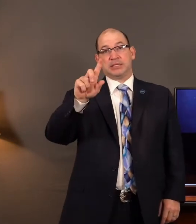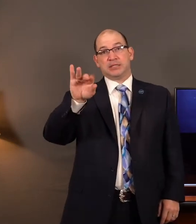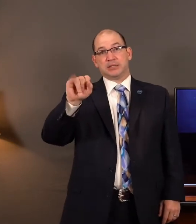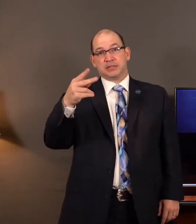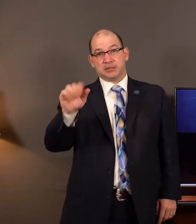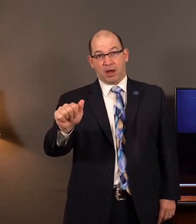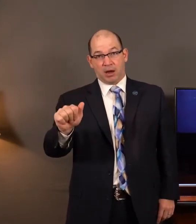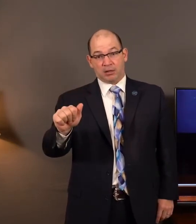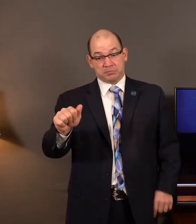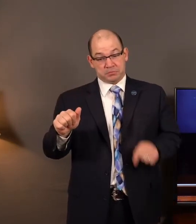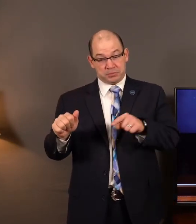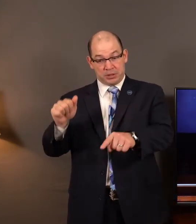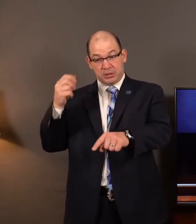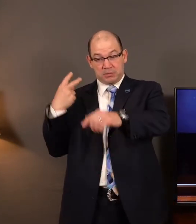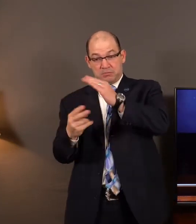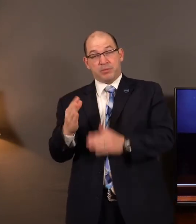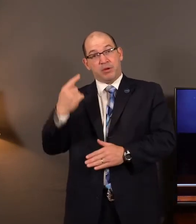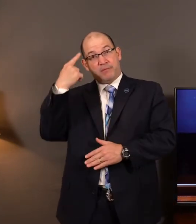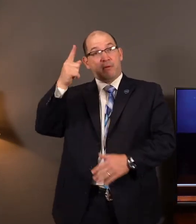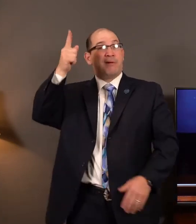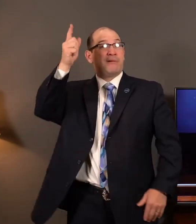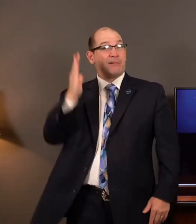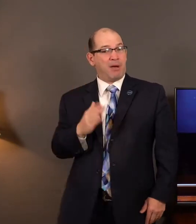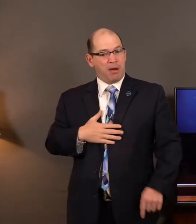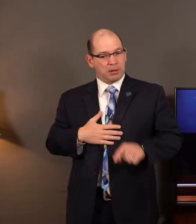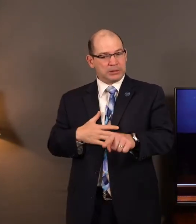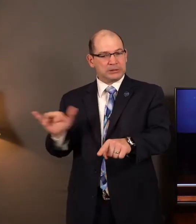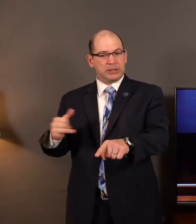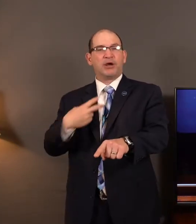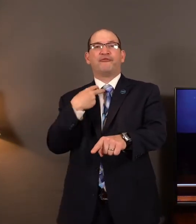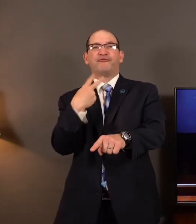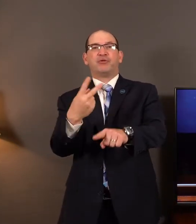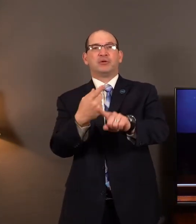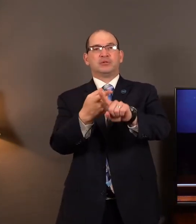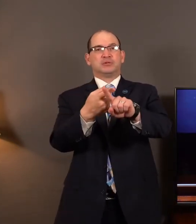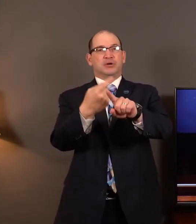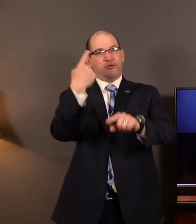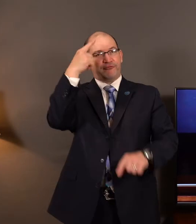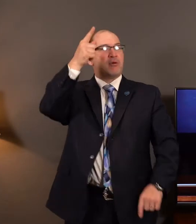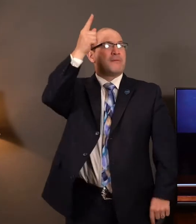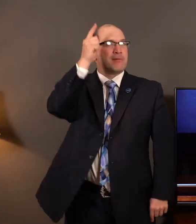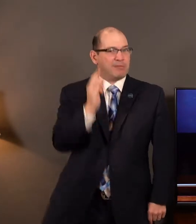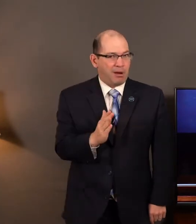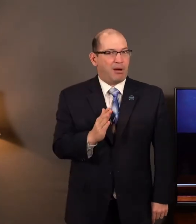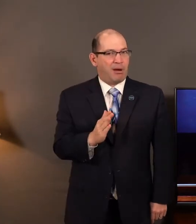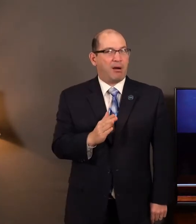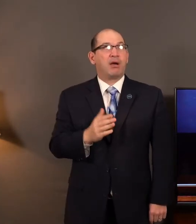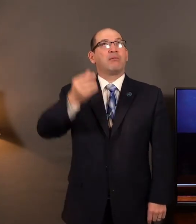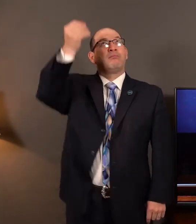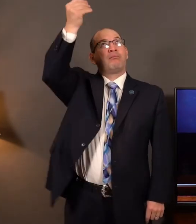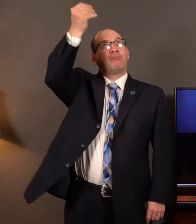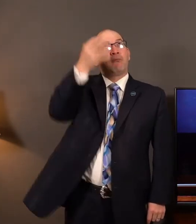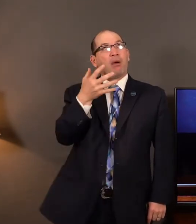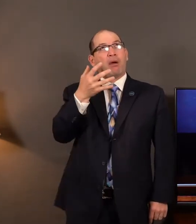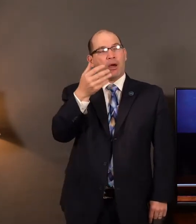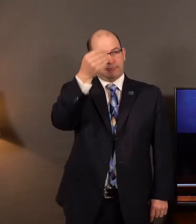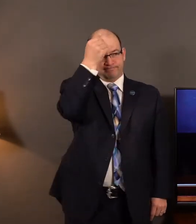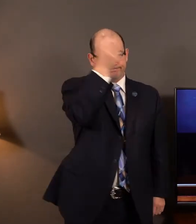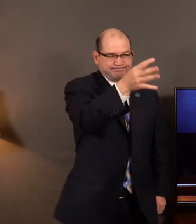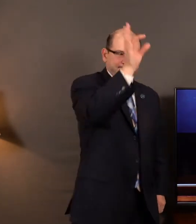Elisha was God's voice. God's messenger. God's representative and ambassador to his children. And it